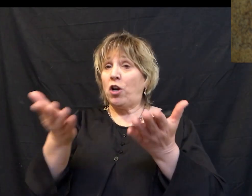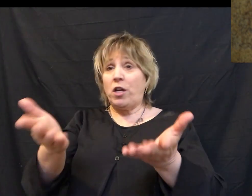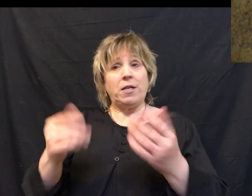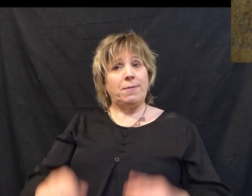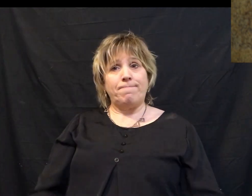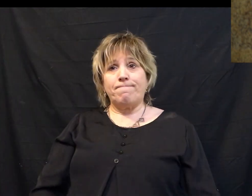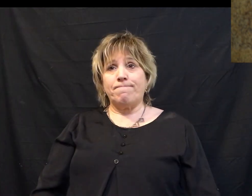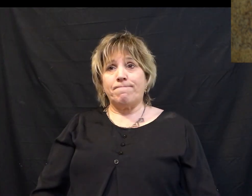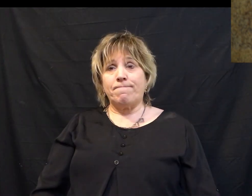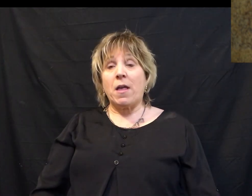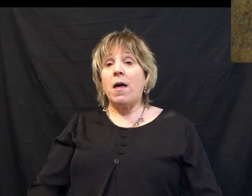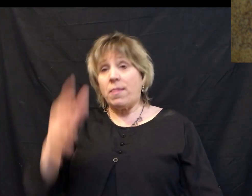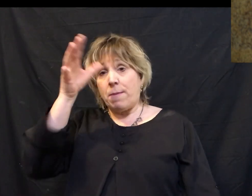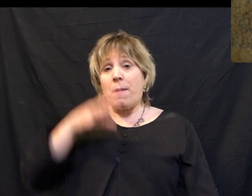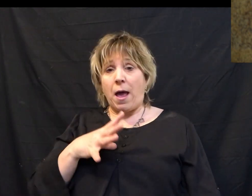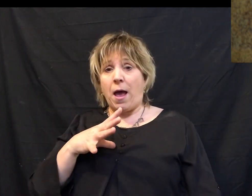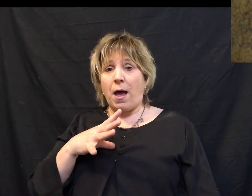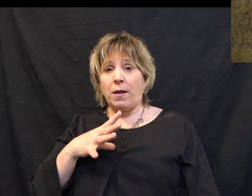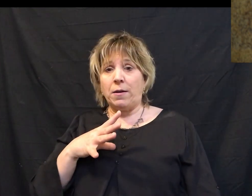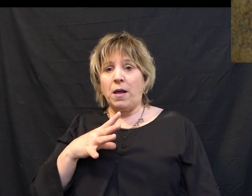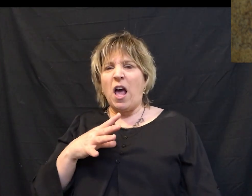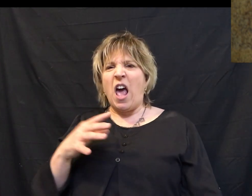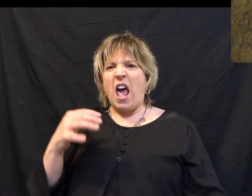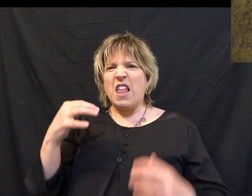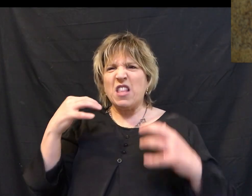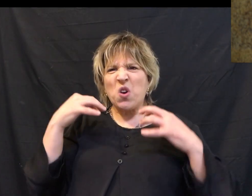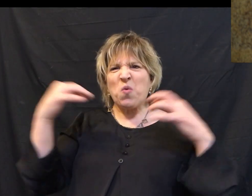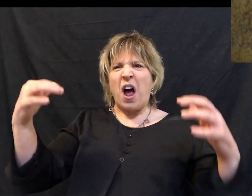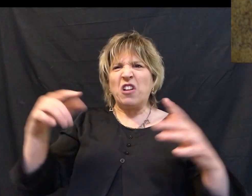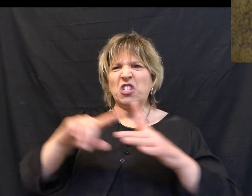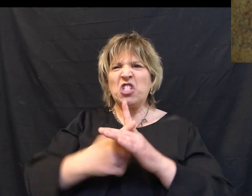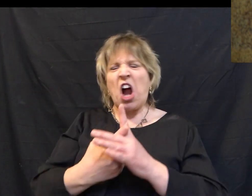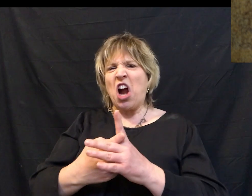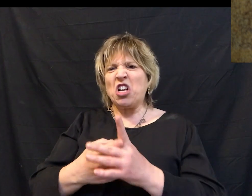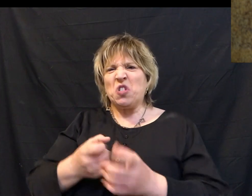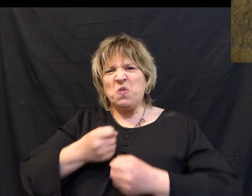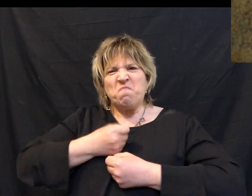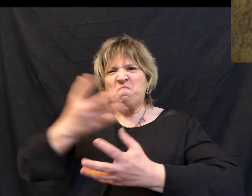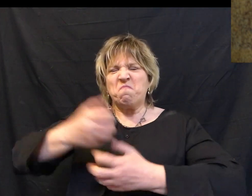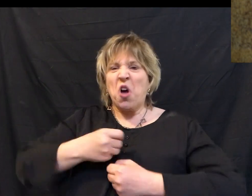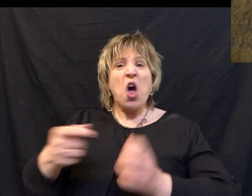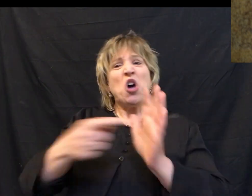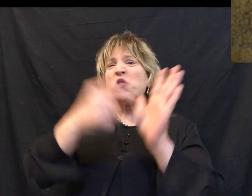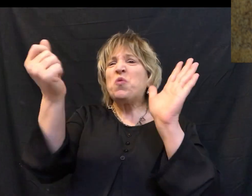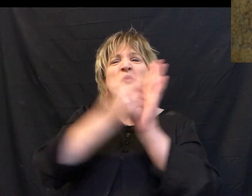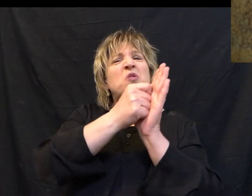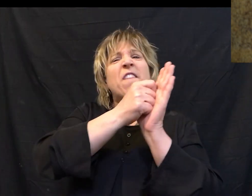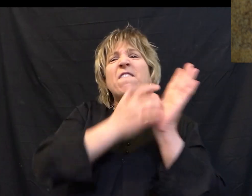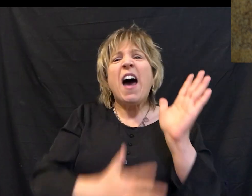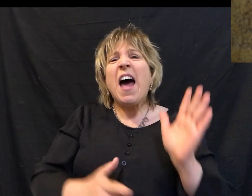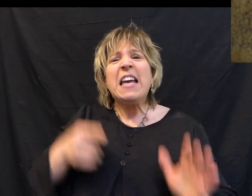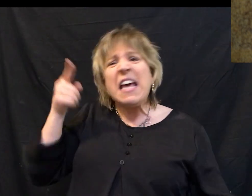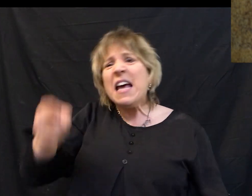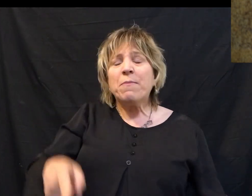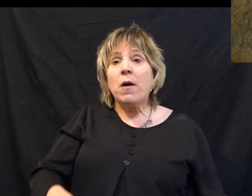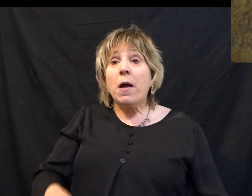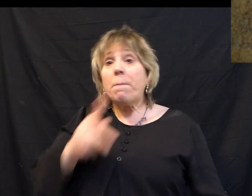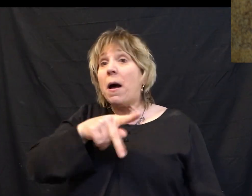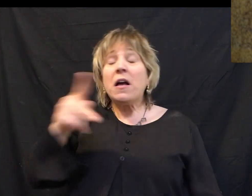Here is the man. And the crowd started to yell even more Crucify him We've got to crucify him and